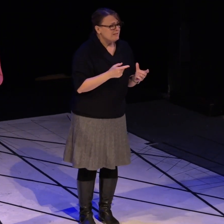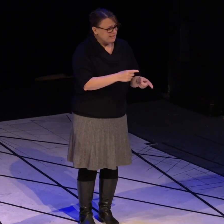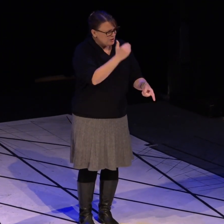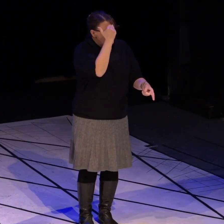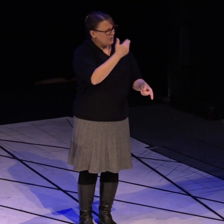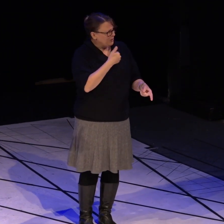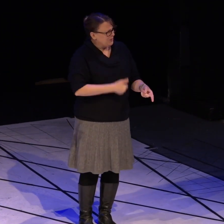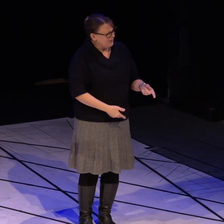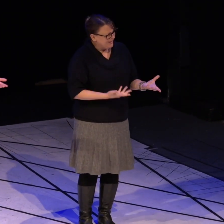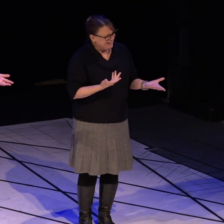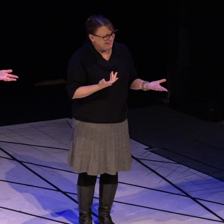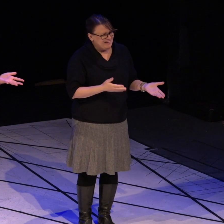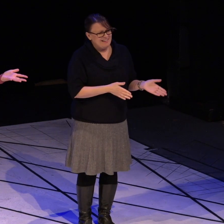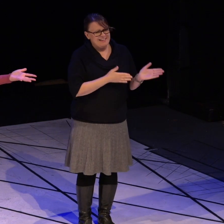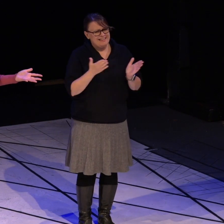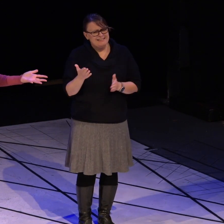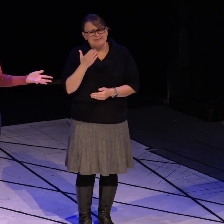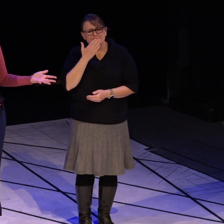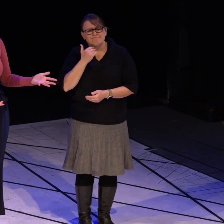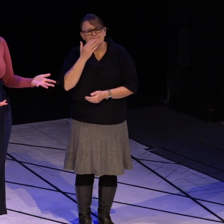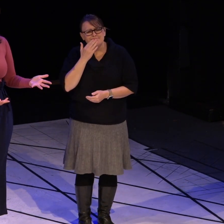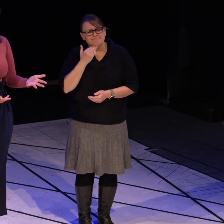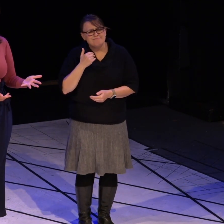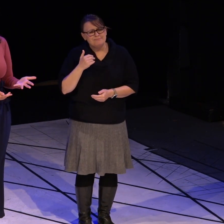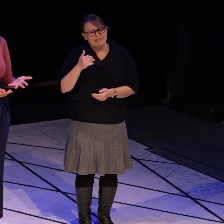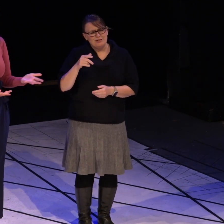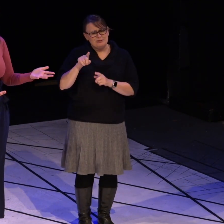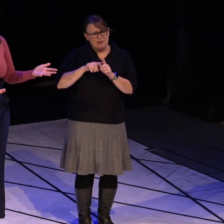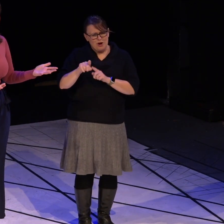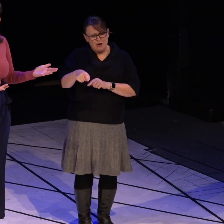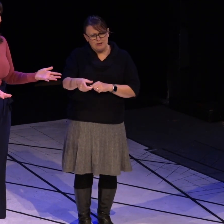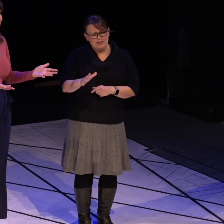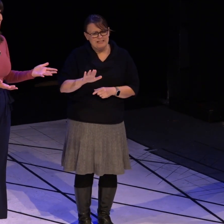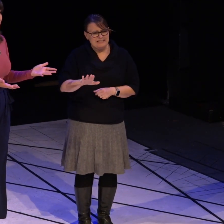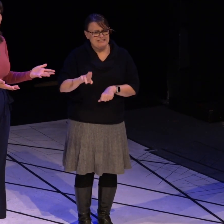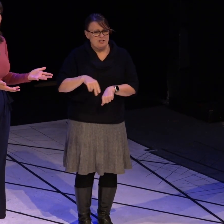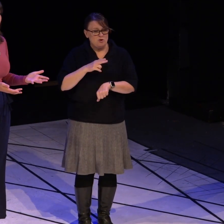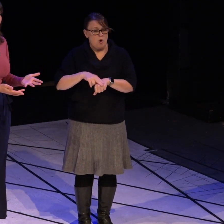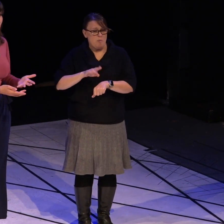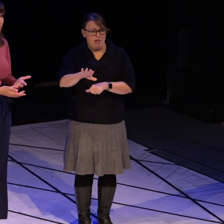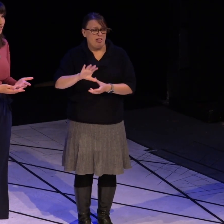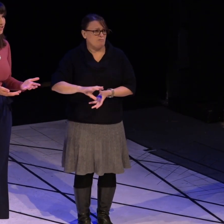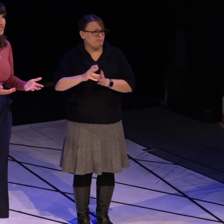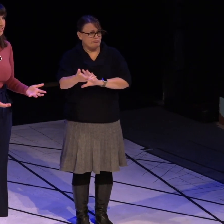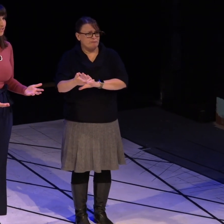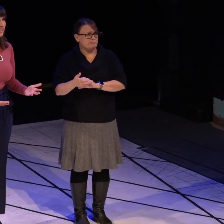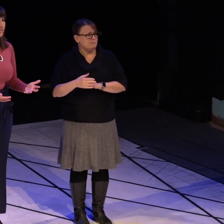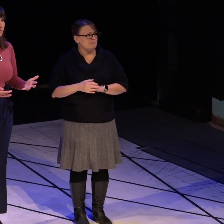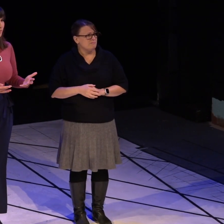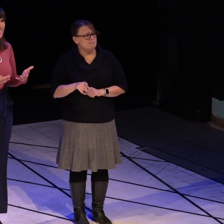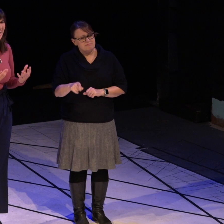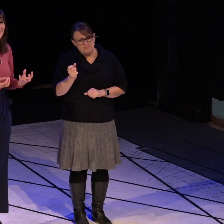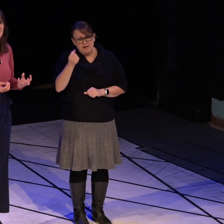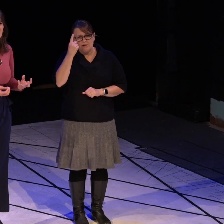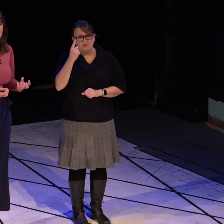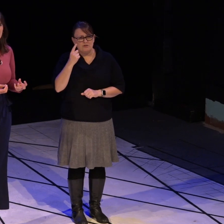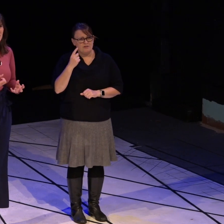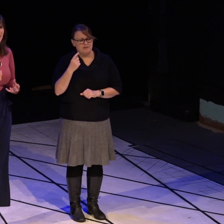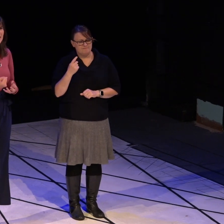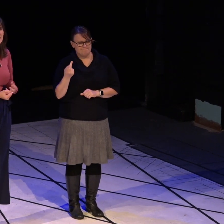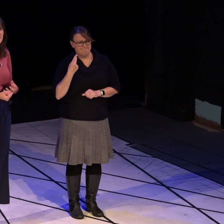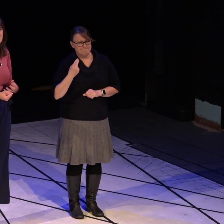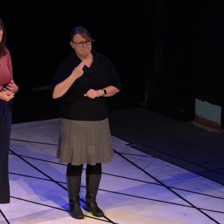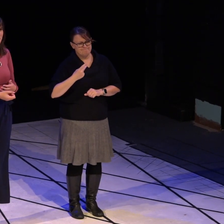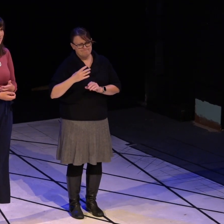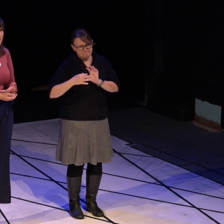And then dear Harbor Star, whose normal was wrecked, who understood we got each other.